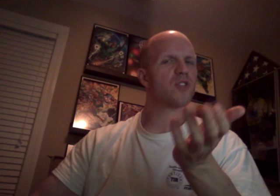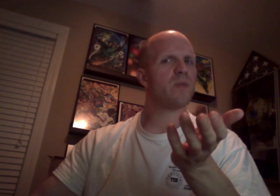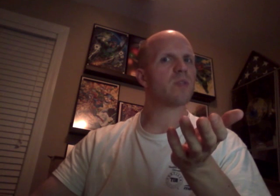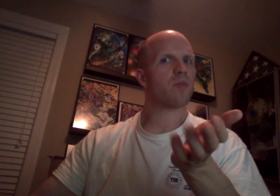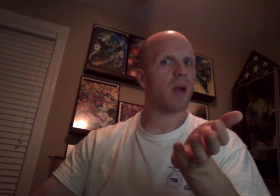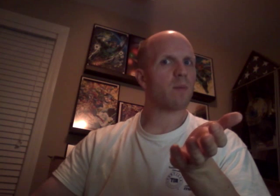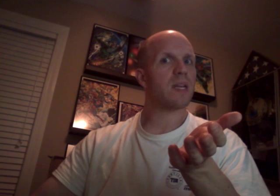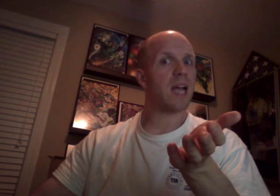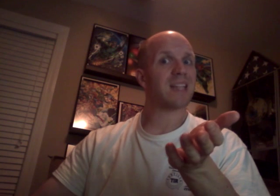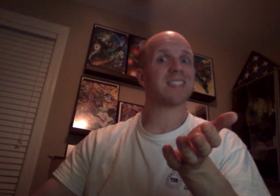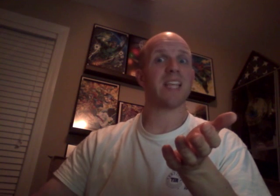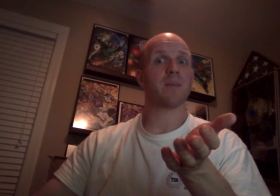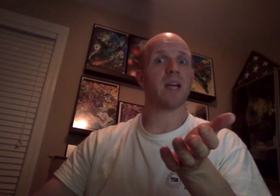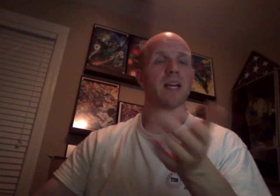I'm assuming it's probably not the same guy.